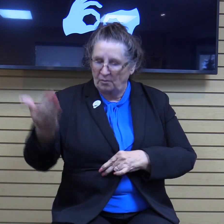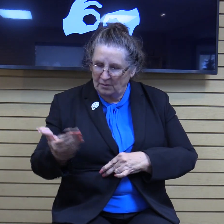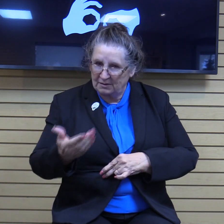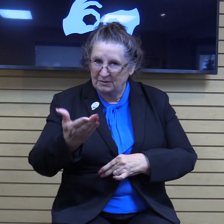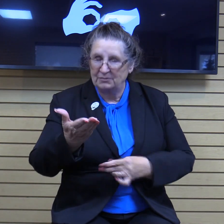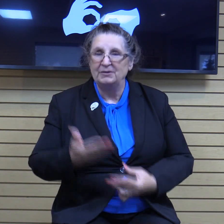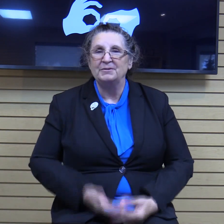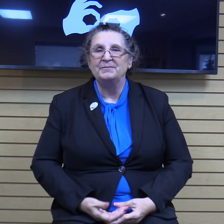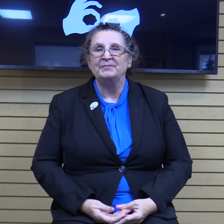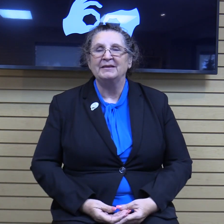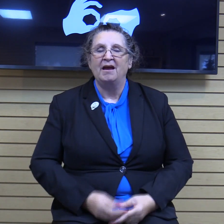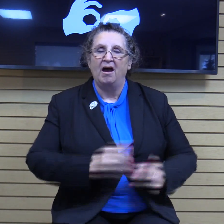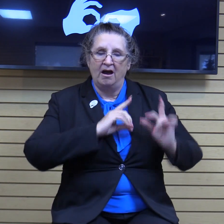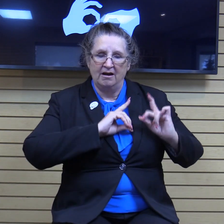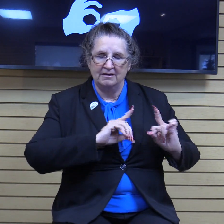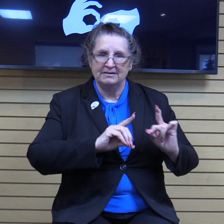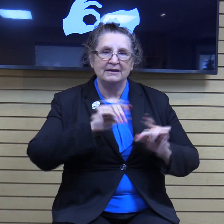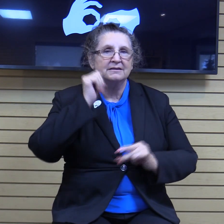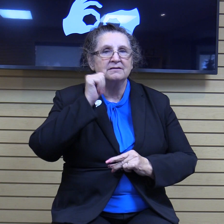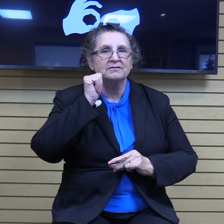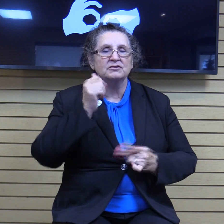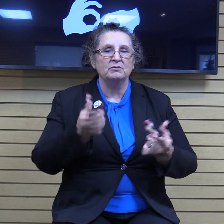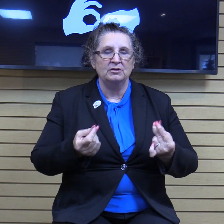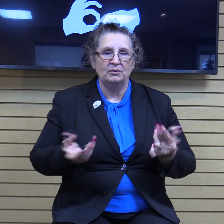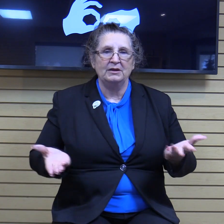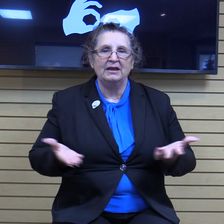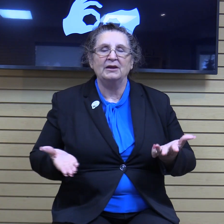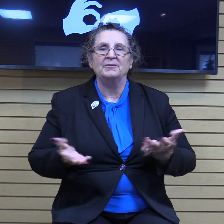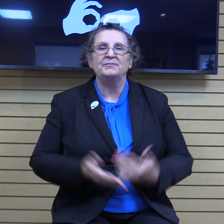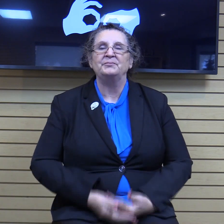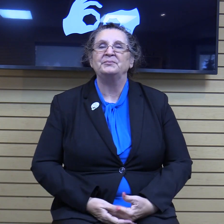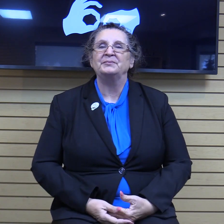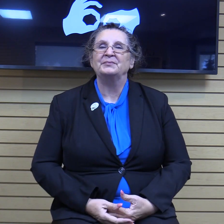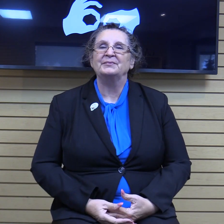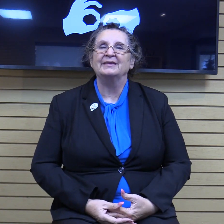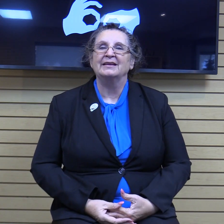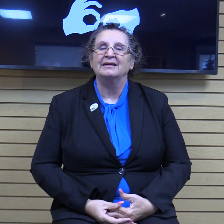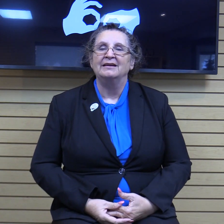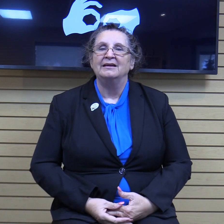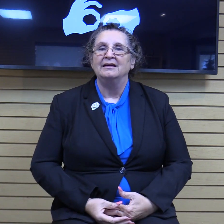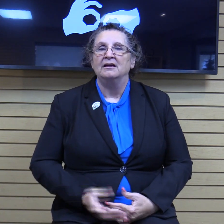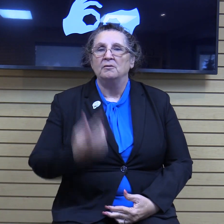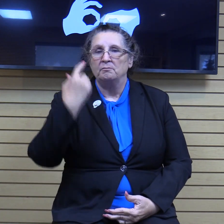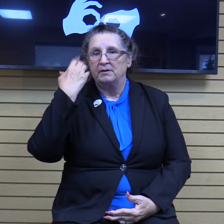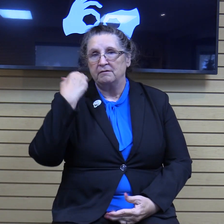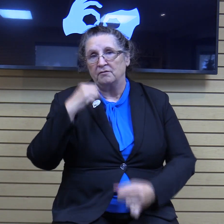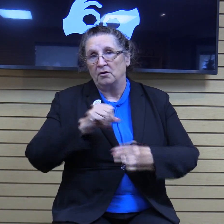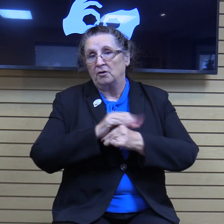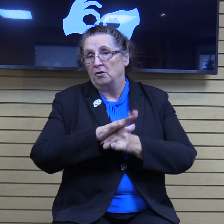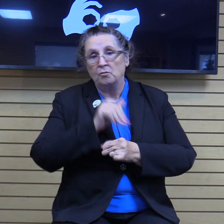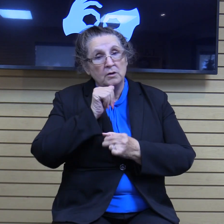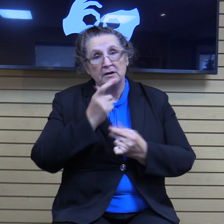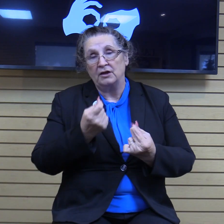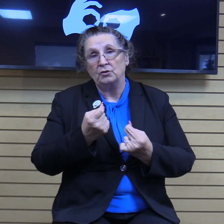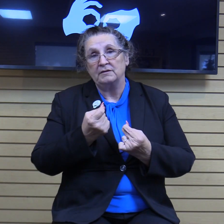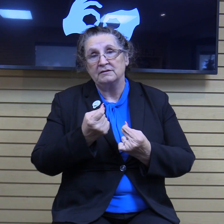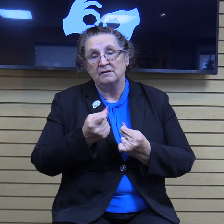This is our daily devotion that we do here. Prior to COVID, we weren't doing this, but because of